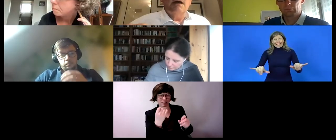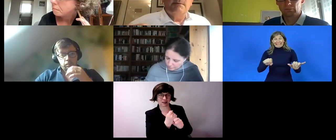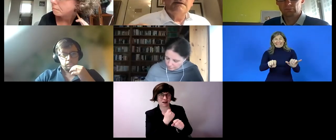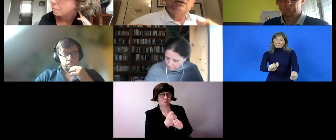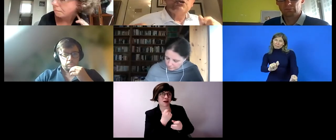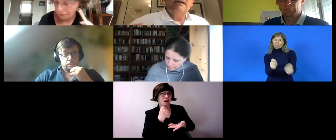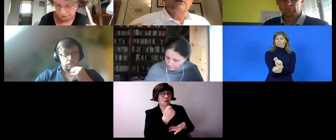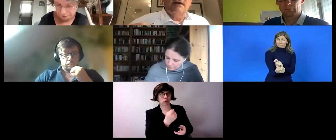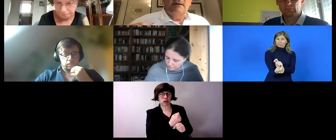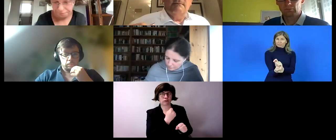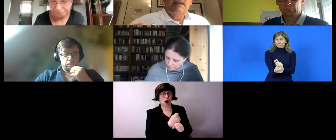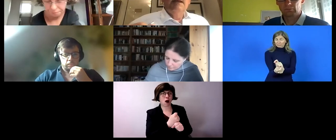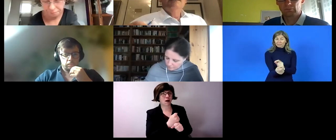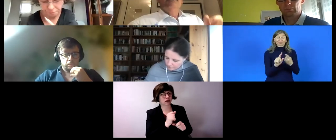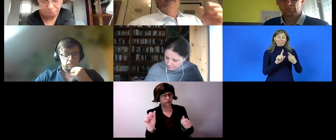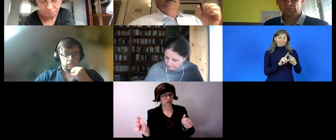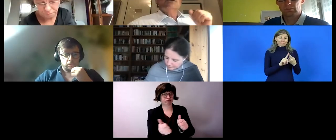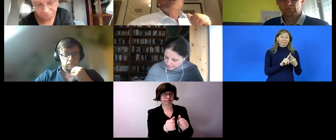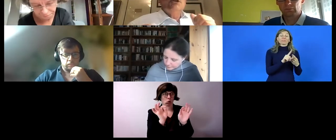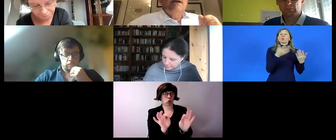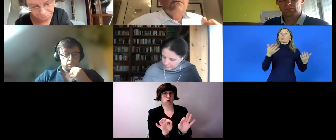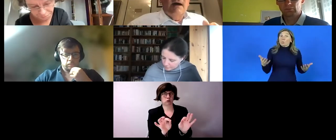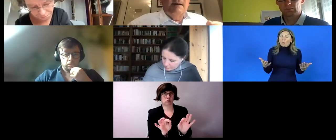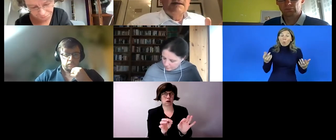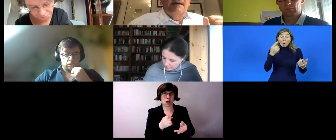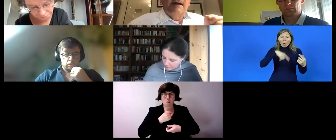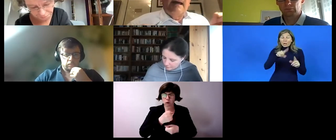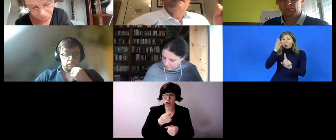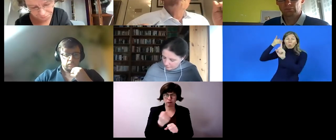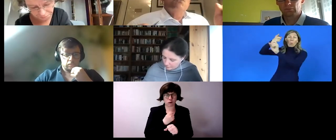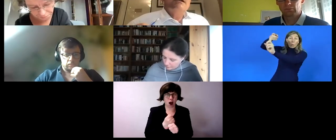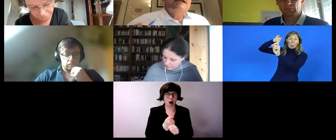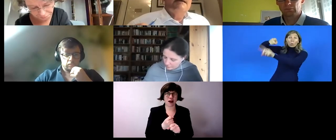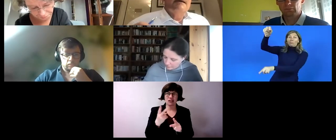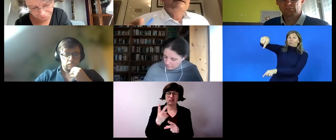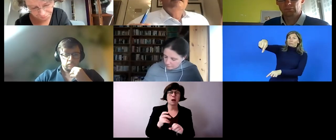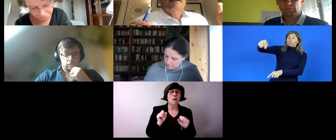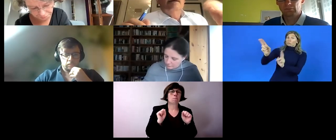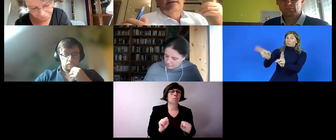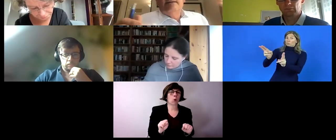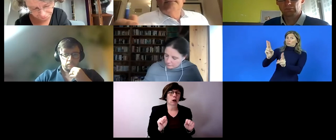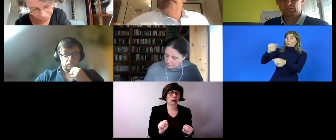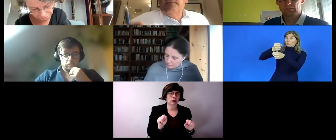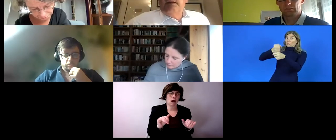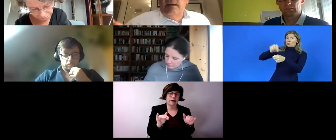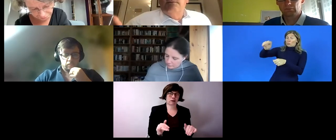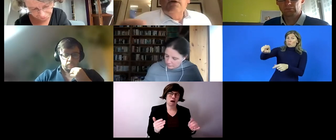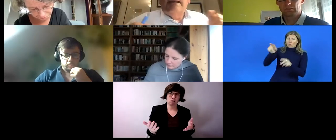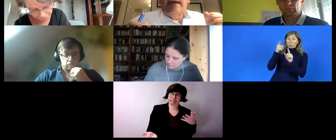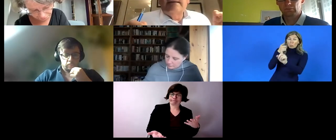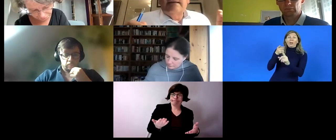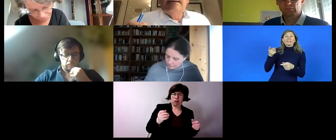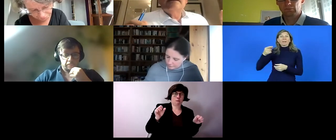to proper employment then um the the budget for labor